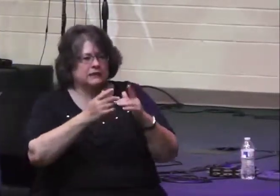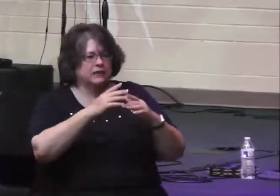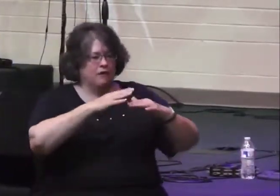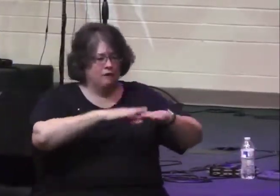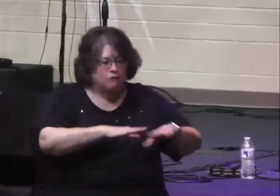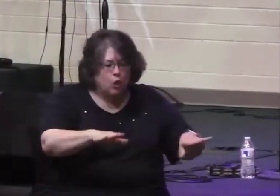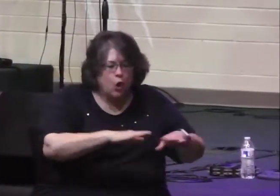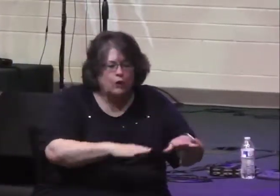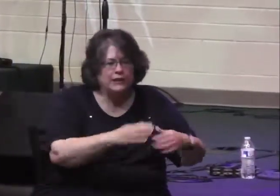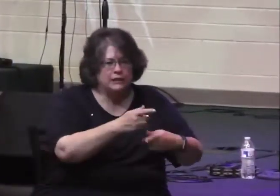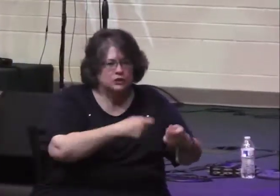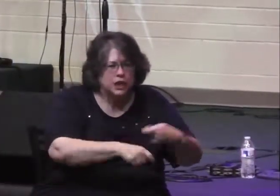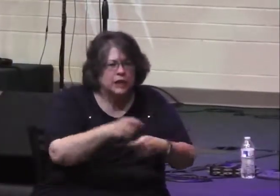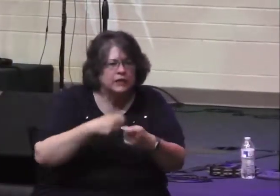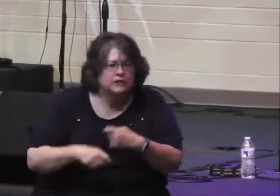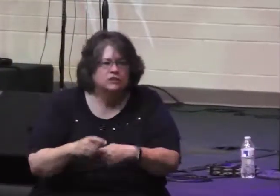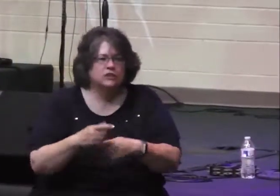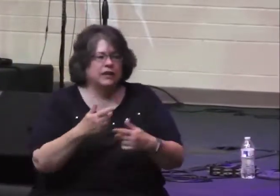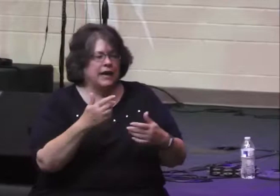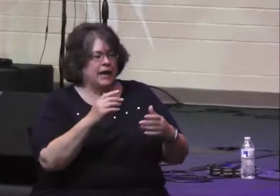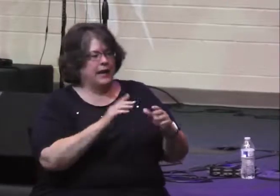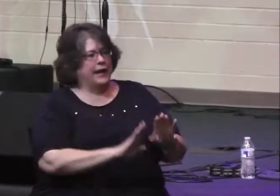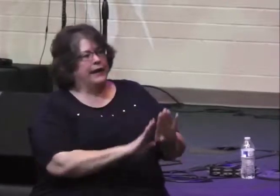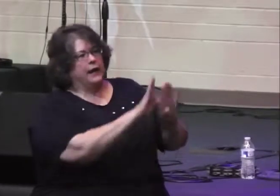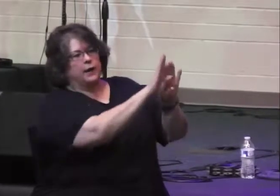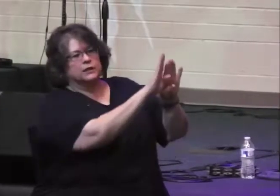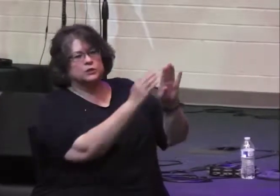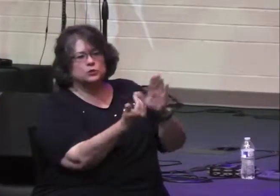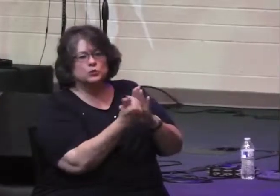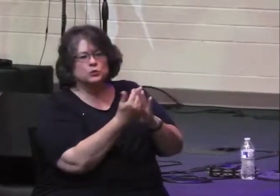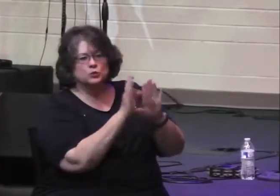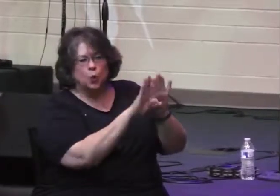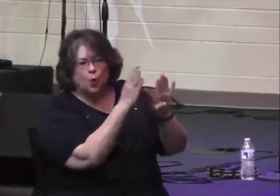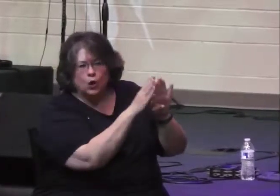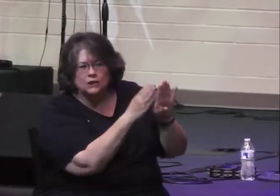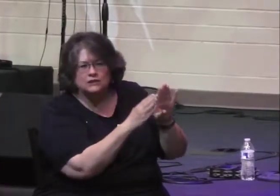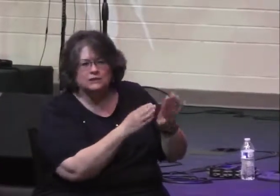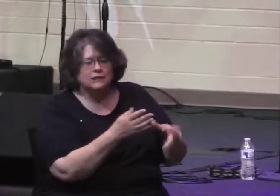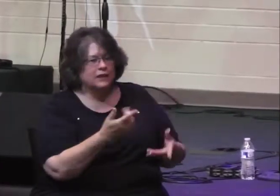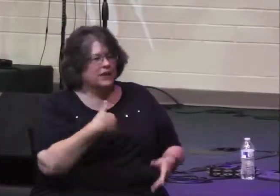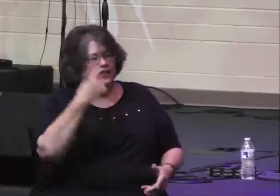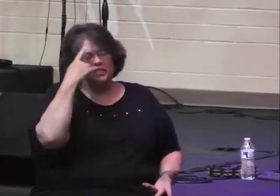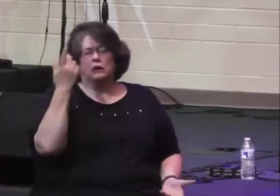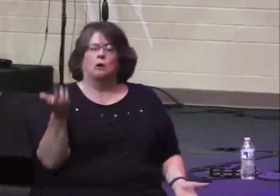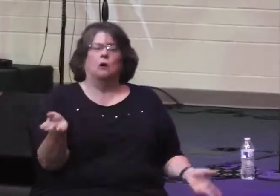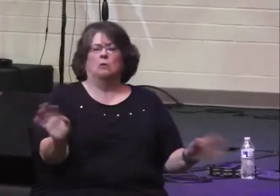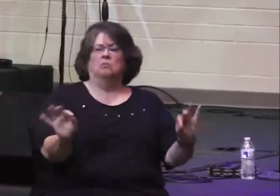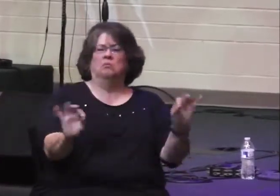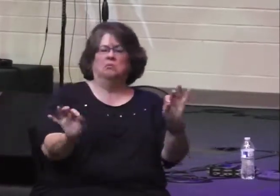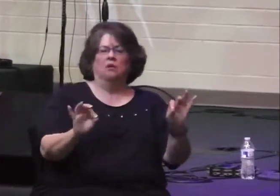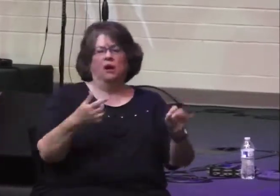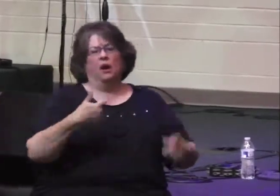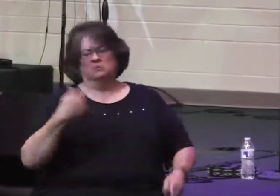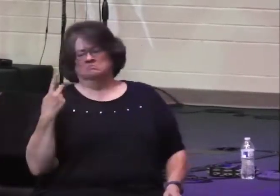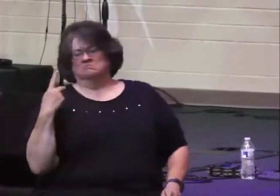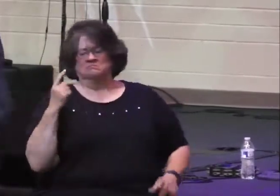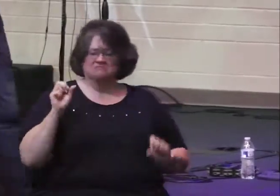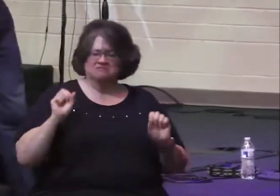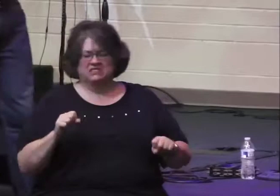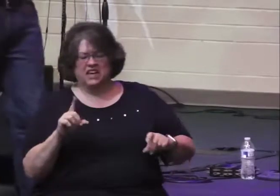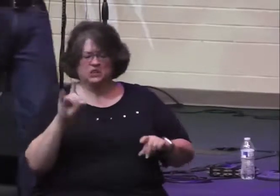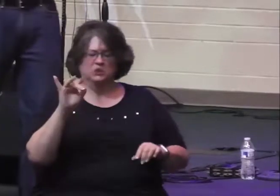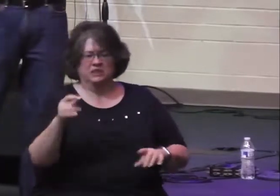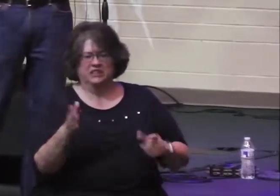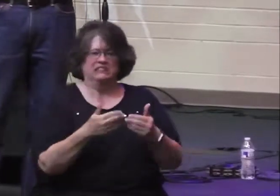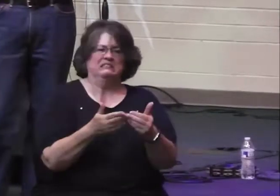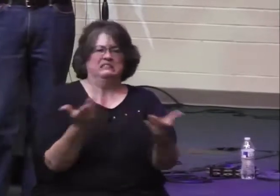changing a little bit of flooring and trim and hanging new doors, you know, the kind of stuff that before you get started, you think, oh, this is no big deal. This is probably take